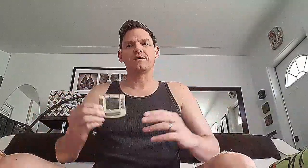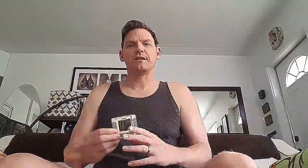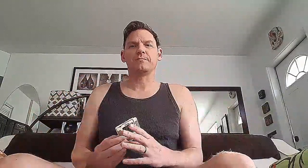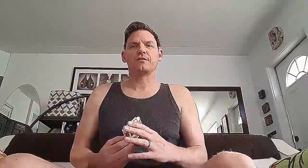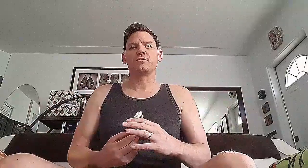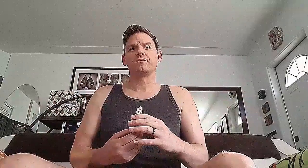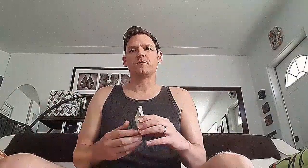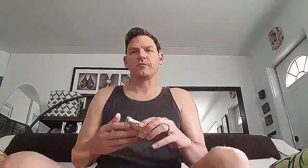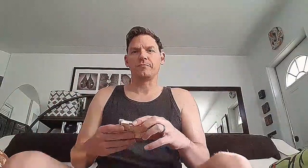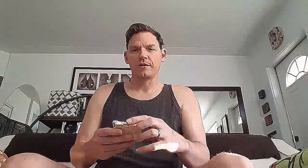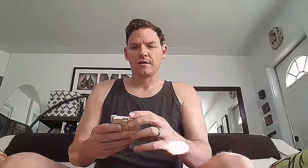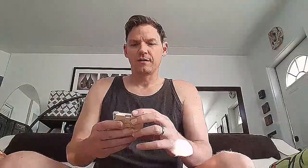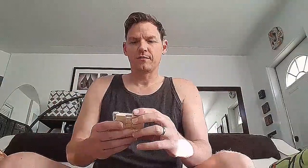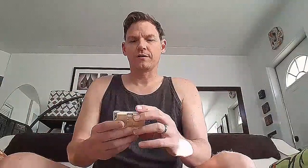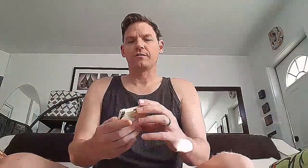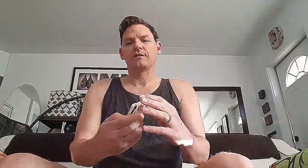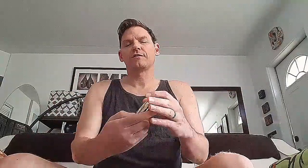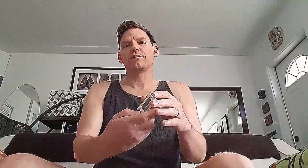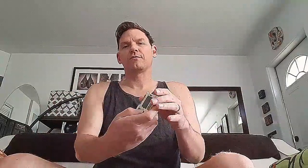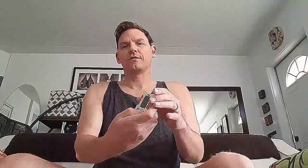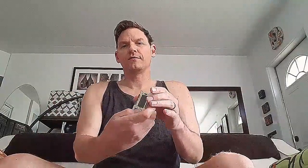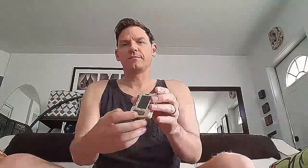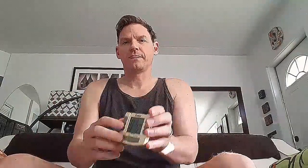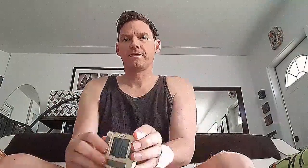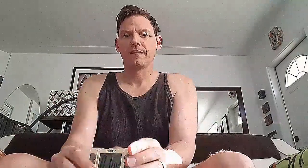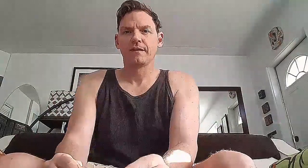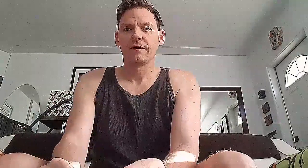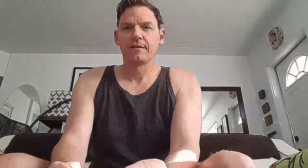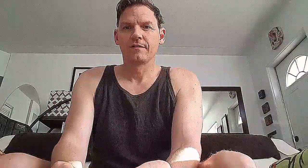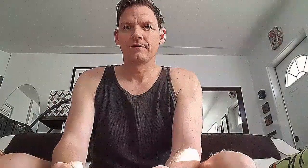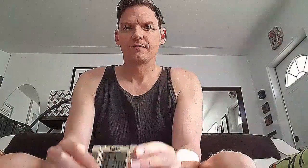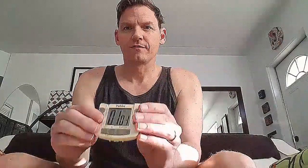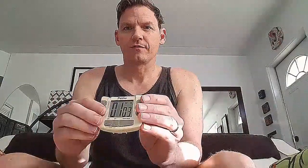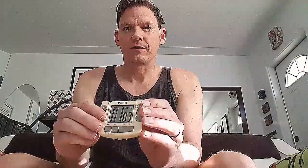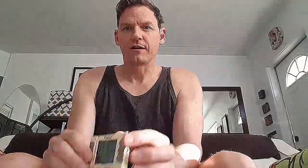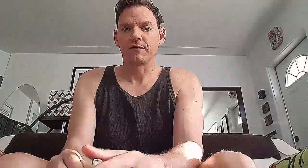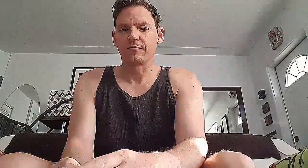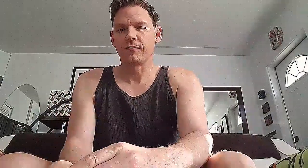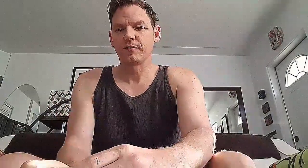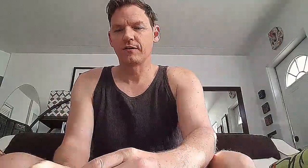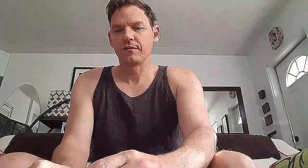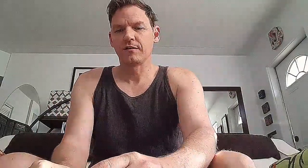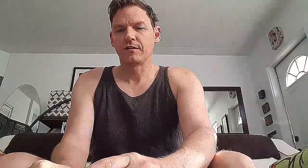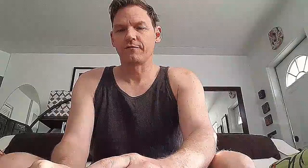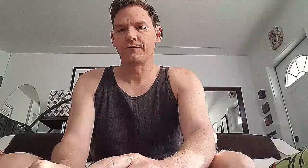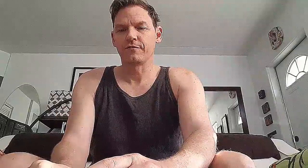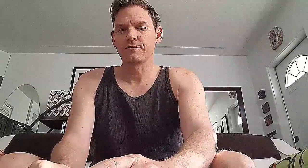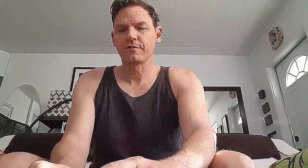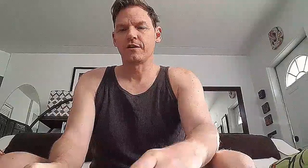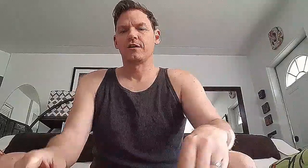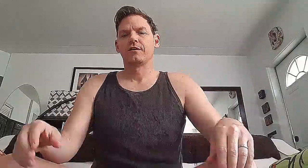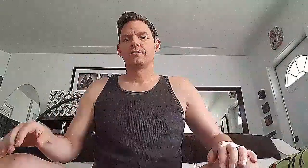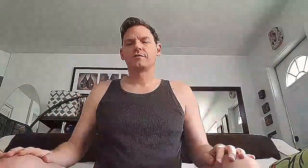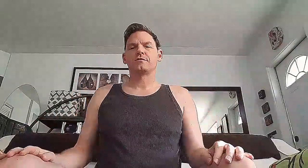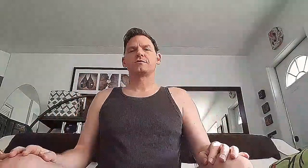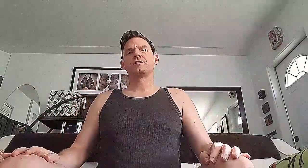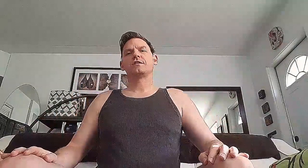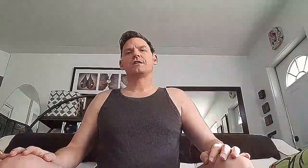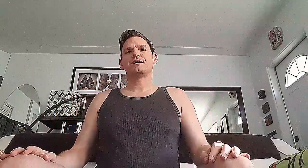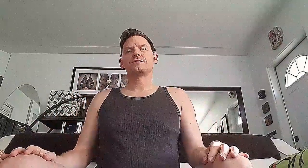and keep it going simple. Here we go. Let's get it rolling. Let's see you're rocking and rolling there. Now first, just to get it nice